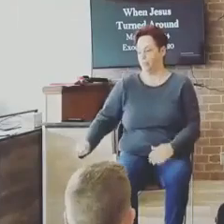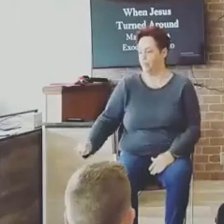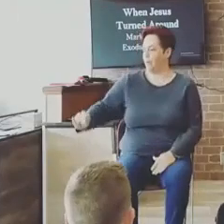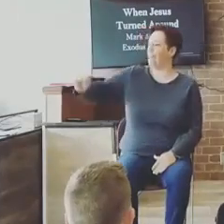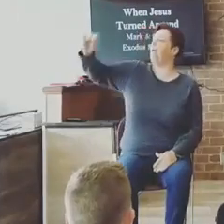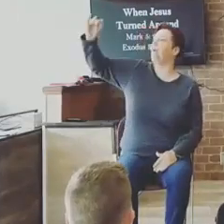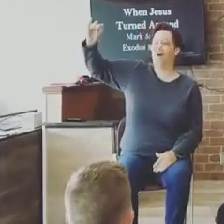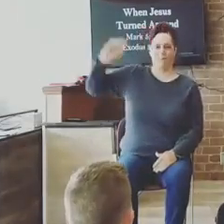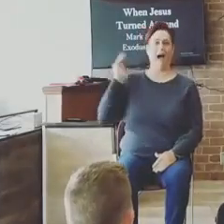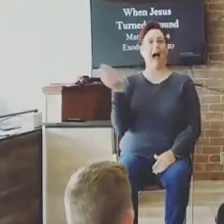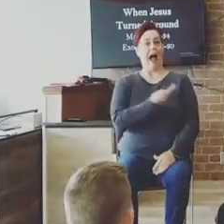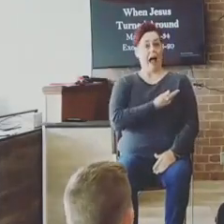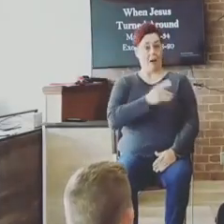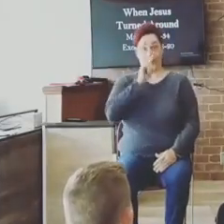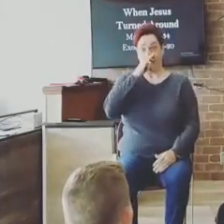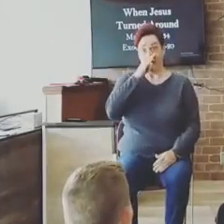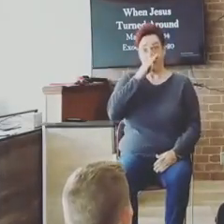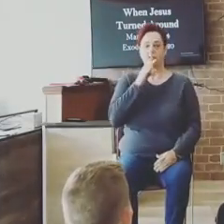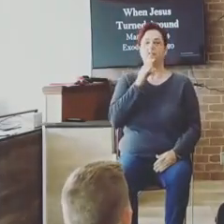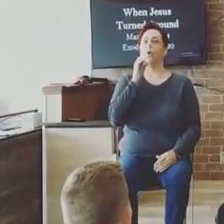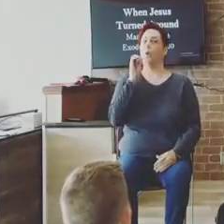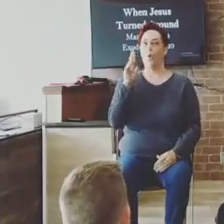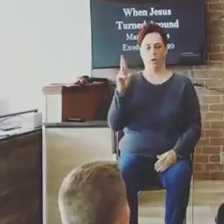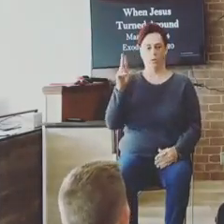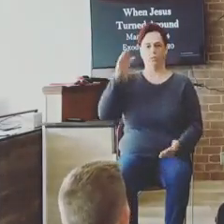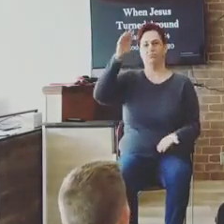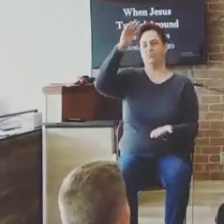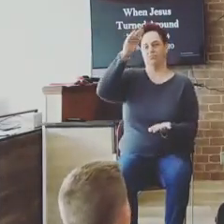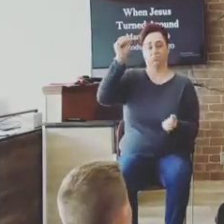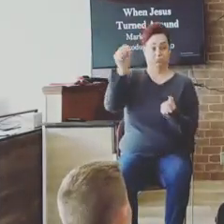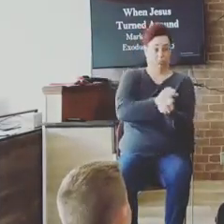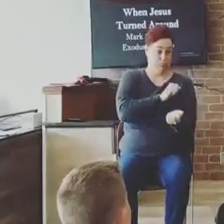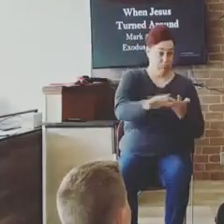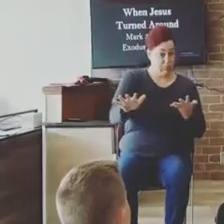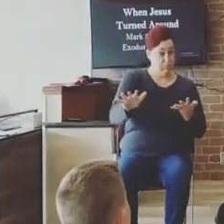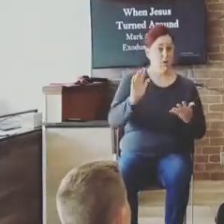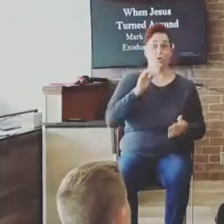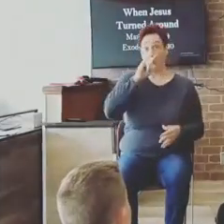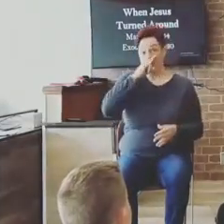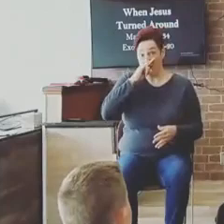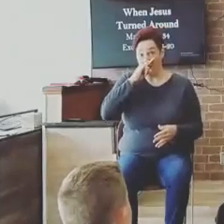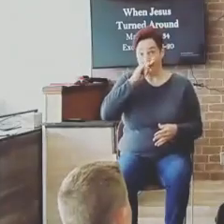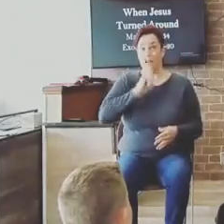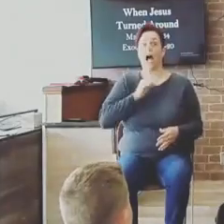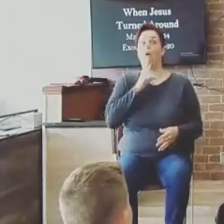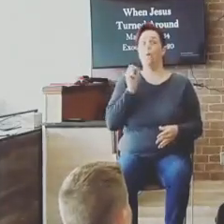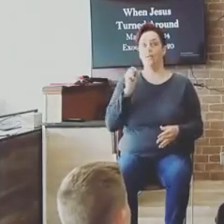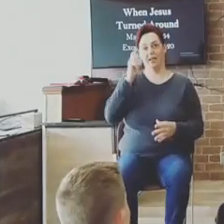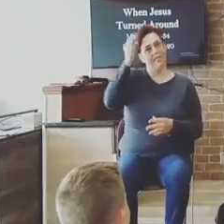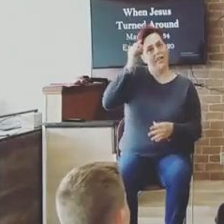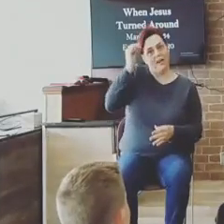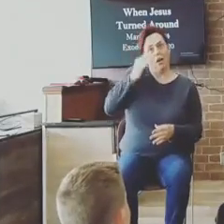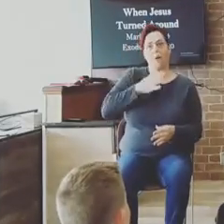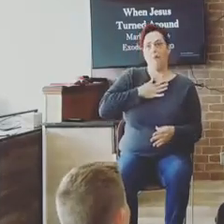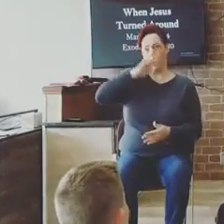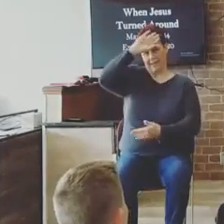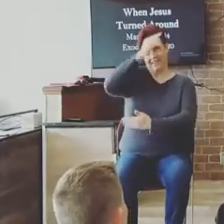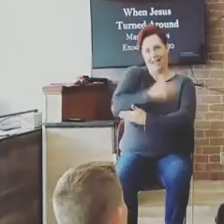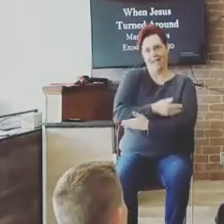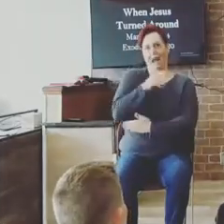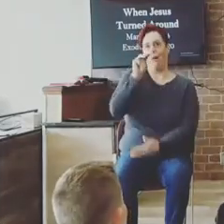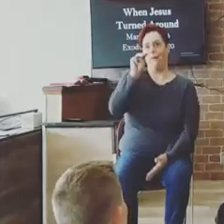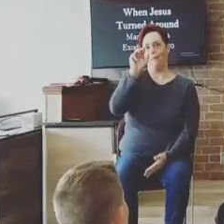can do things that will tear them down. I was sitting there thinking about Matthias. I'm going to embarrass you for a little bit, buddy.